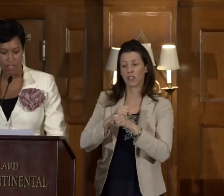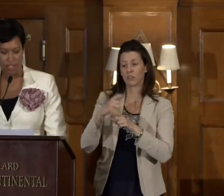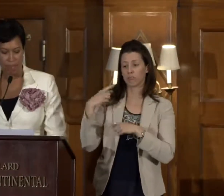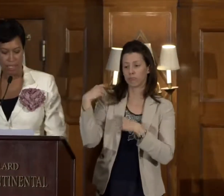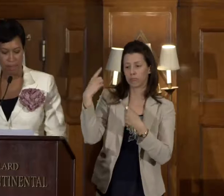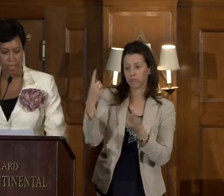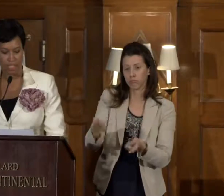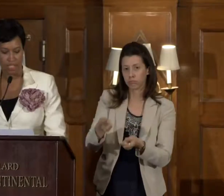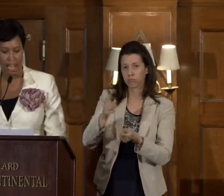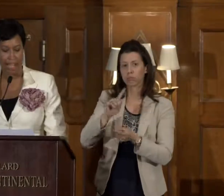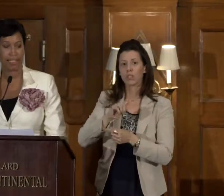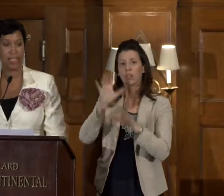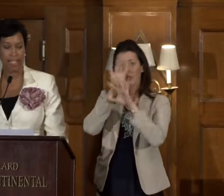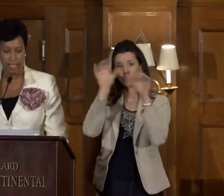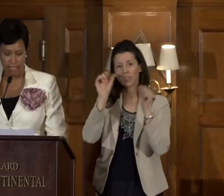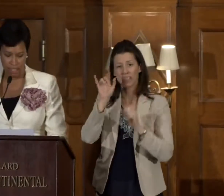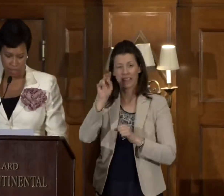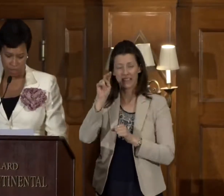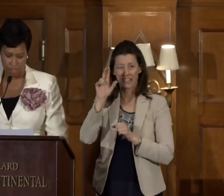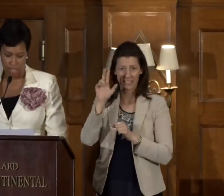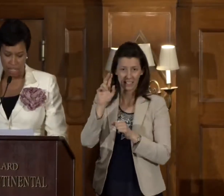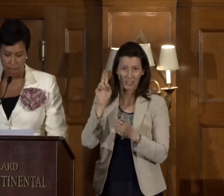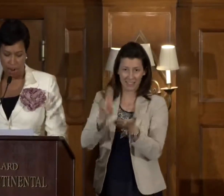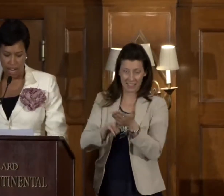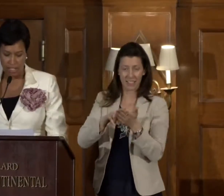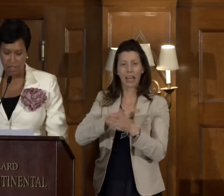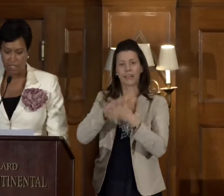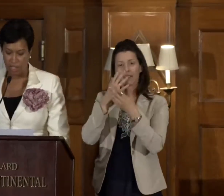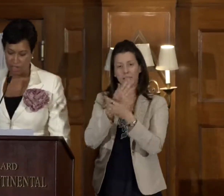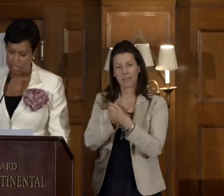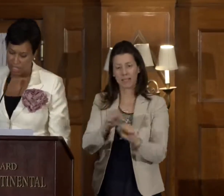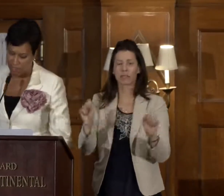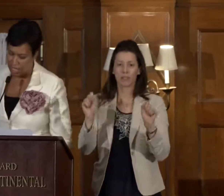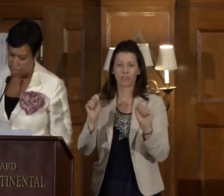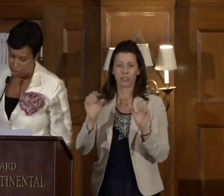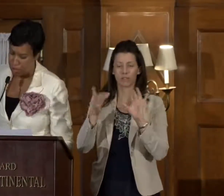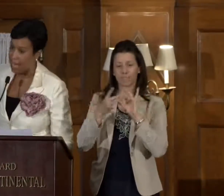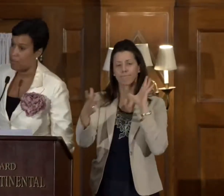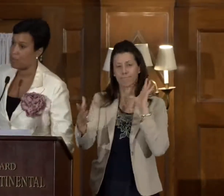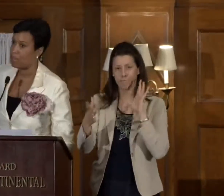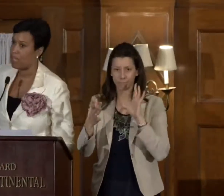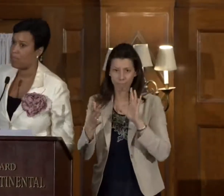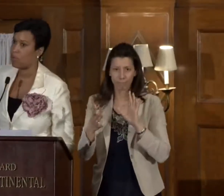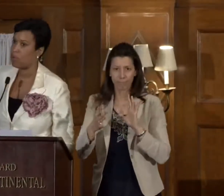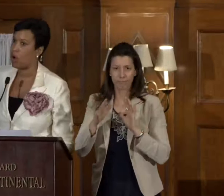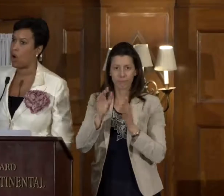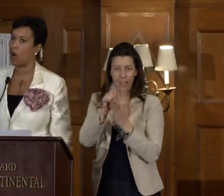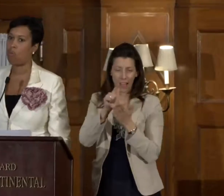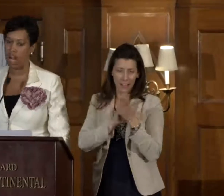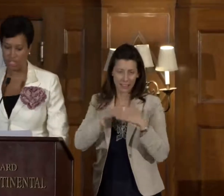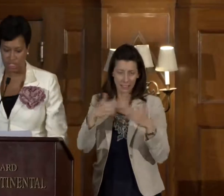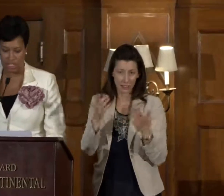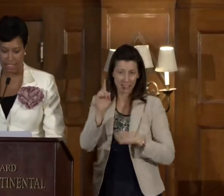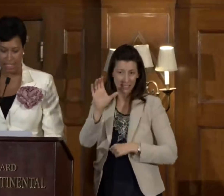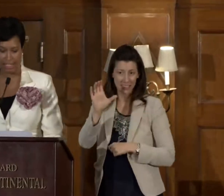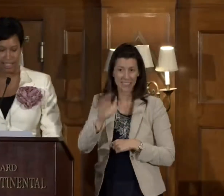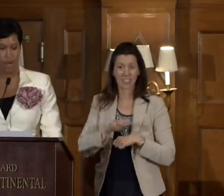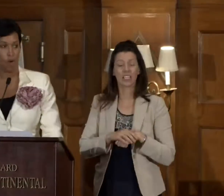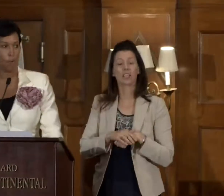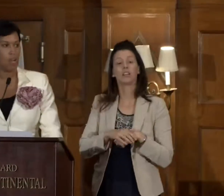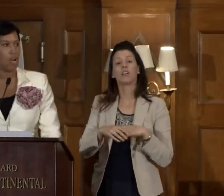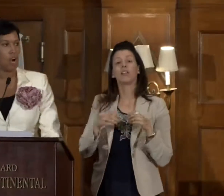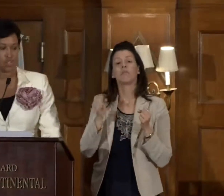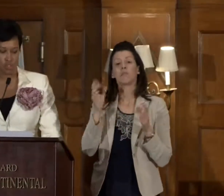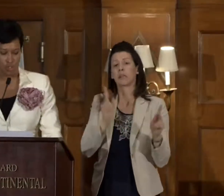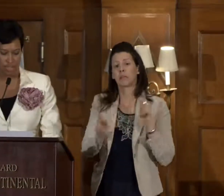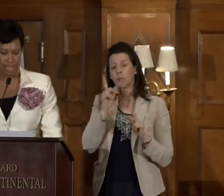Compensation Emancipation Act in the District, the rights of nearly 700,000 people who call Washington, D.C.